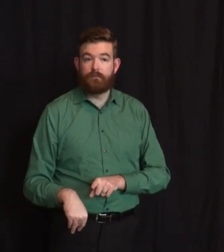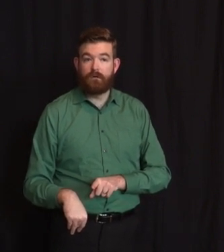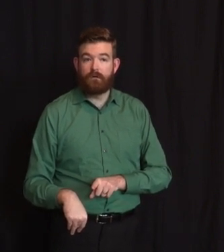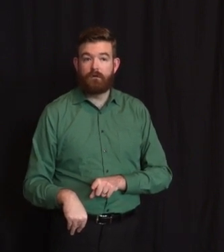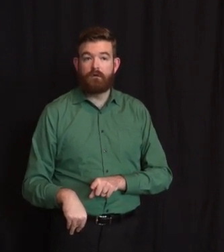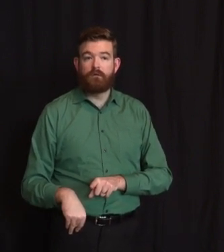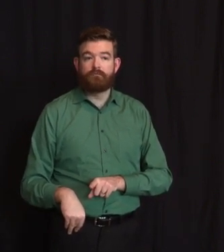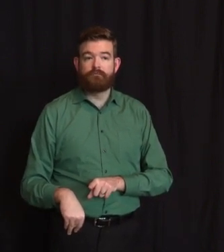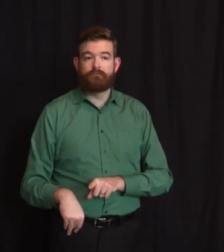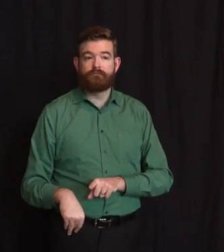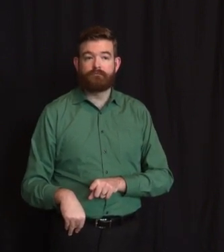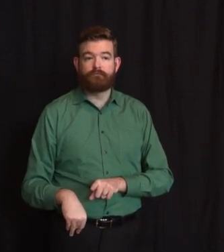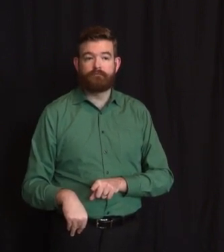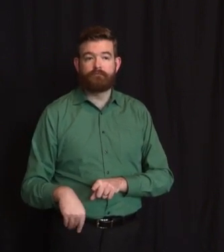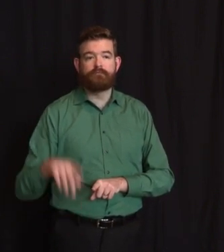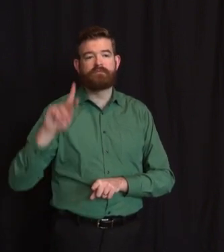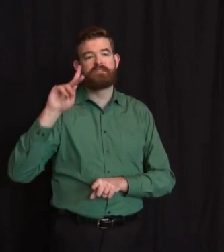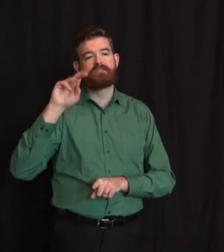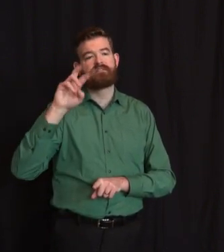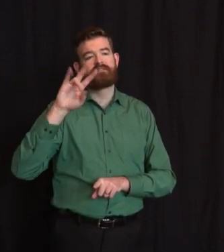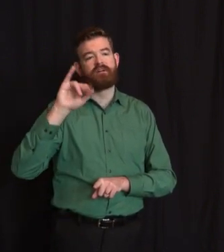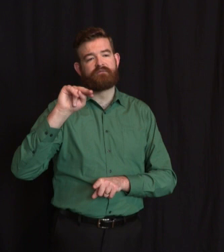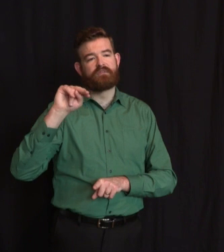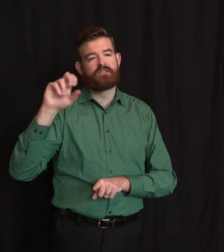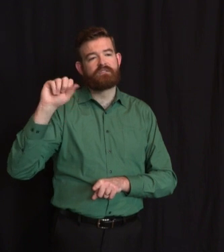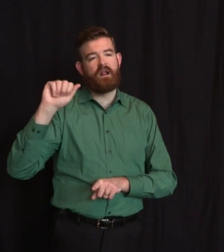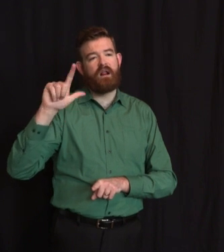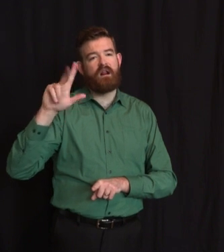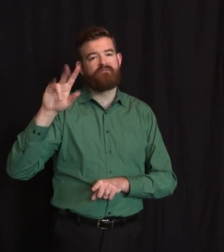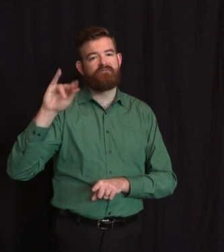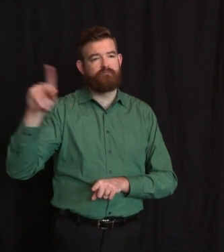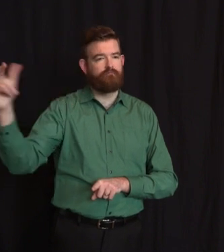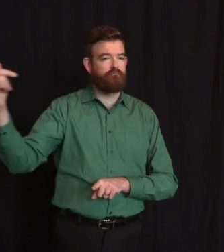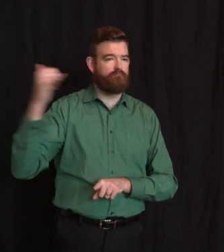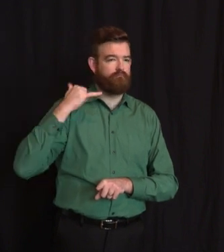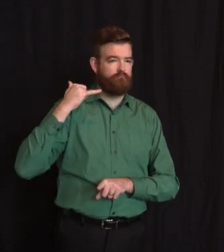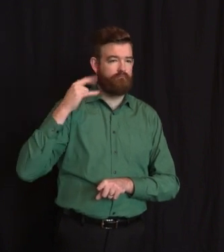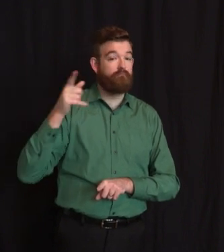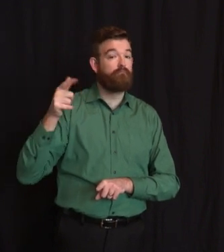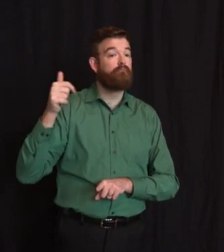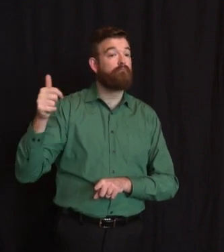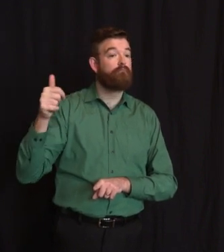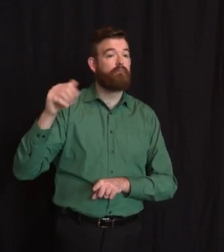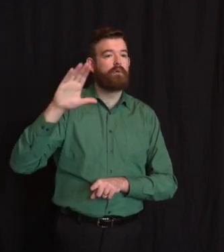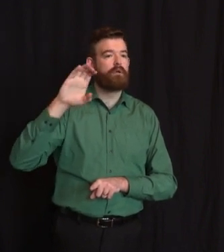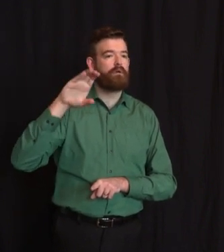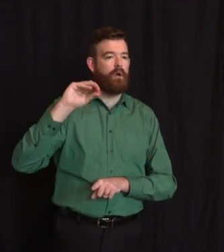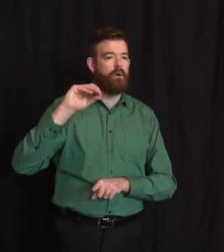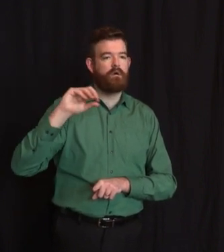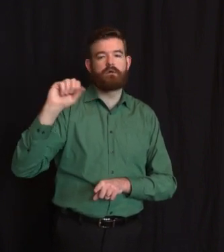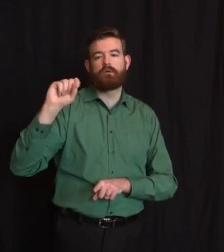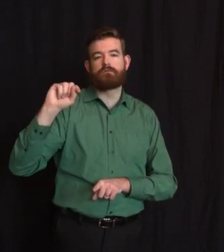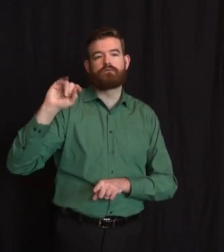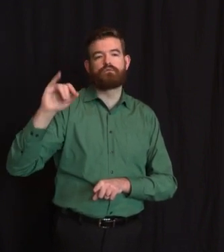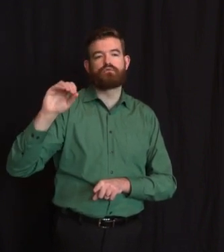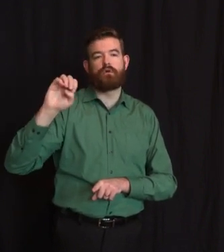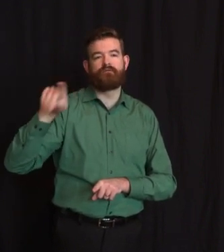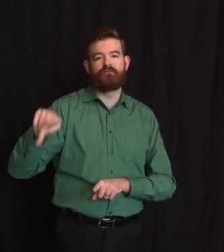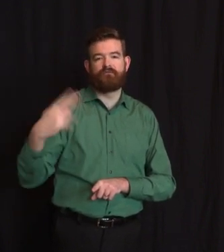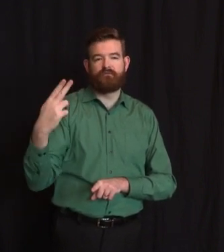and also head of the board of the New Jersey Hospital Association. And he shared with me that Peter